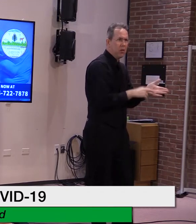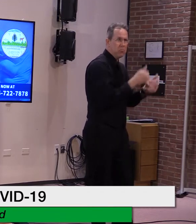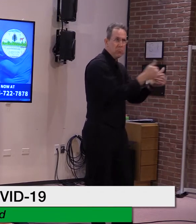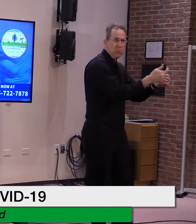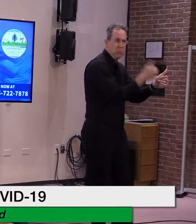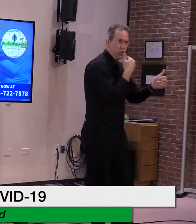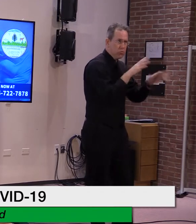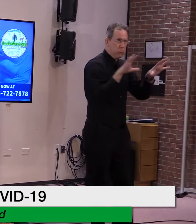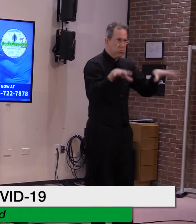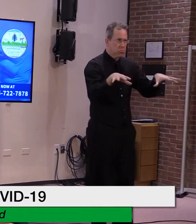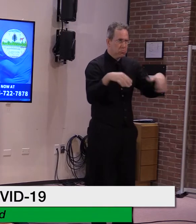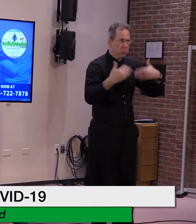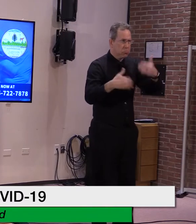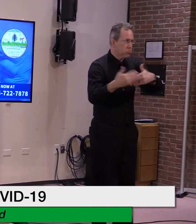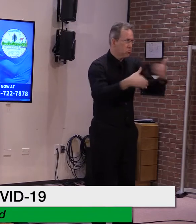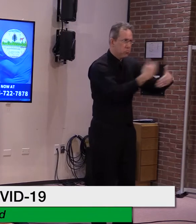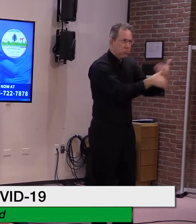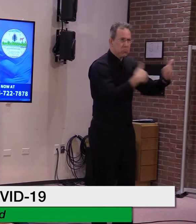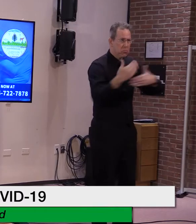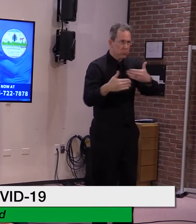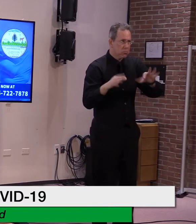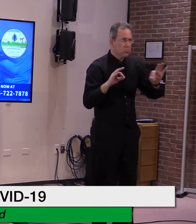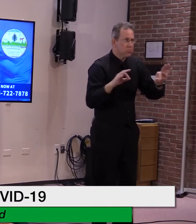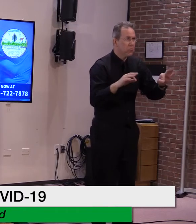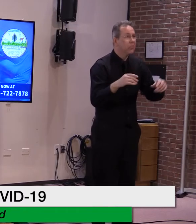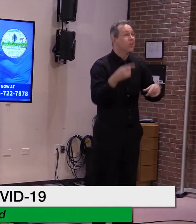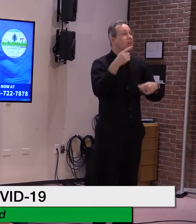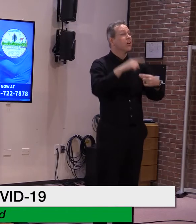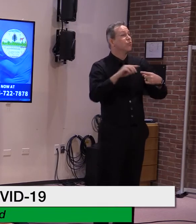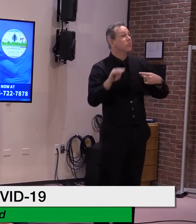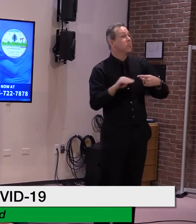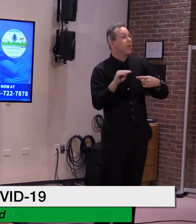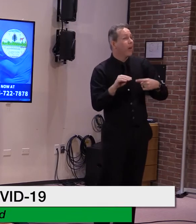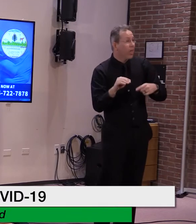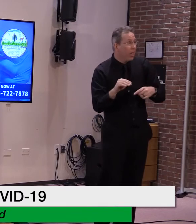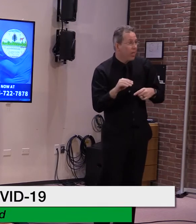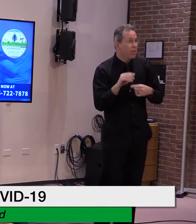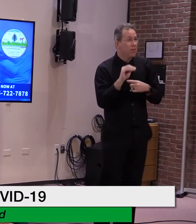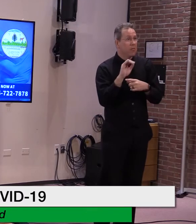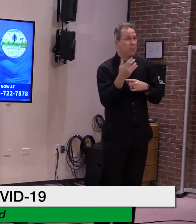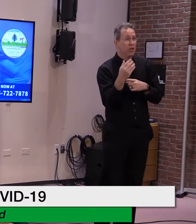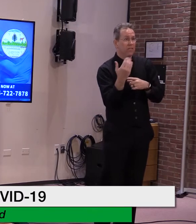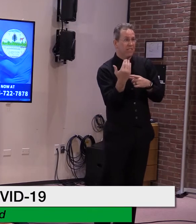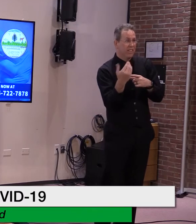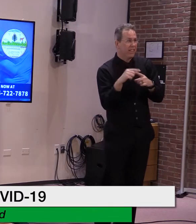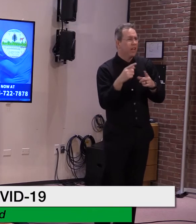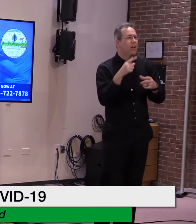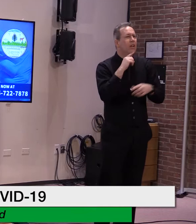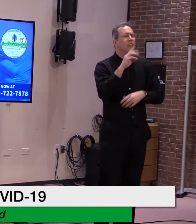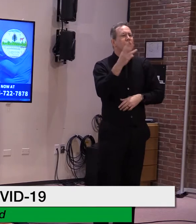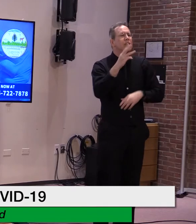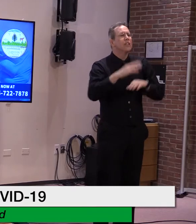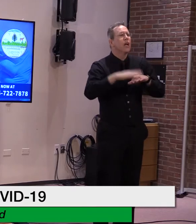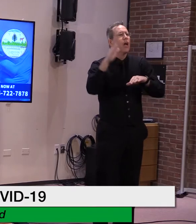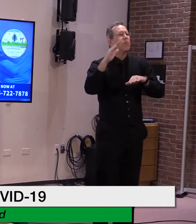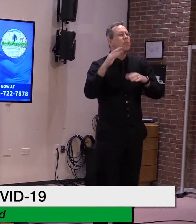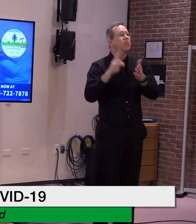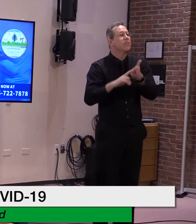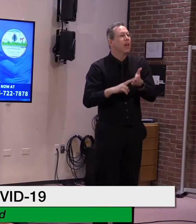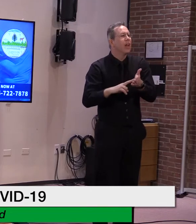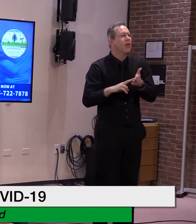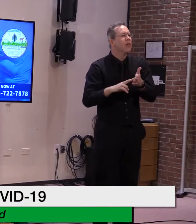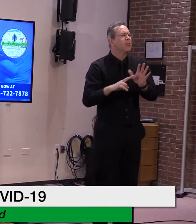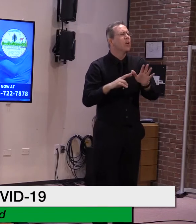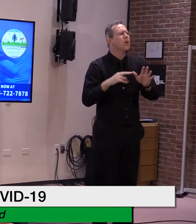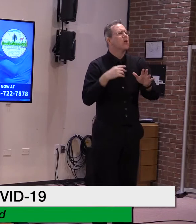16 and above with the high risk conditions. But given our supply of vaccine and ability to accommodate